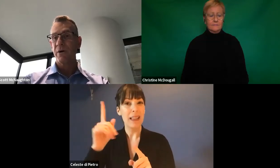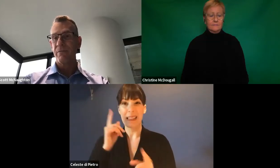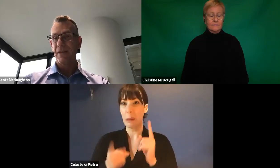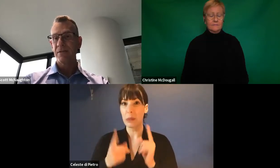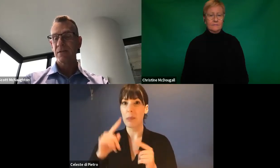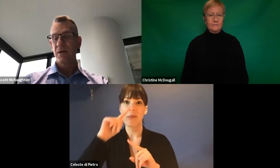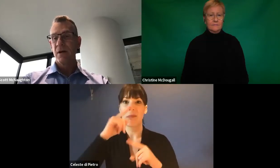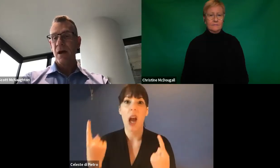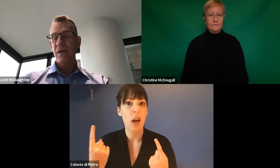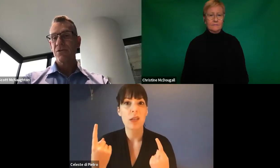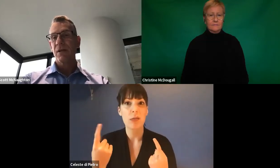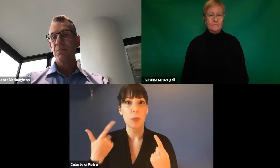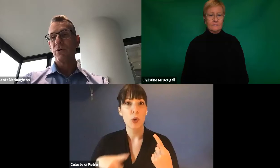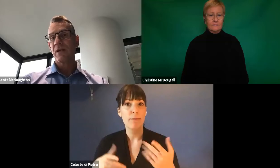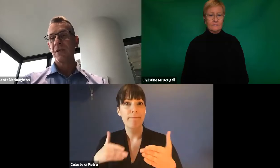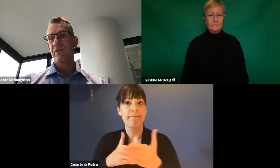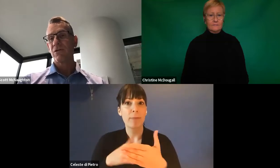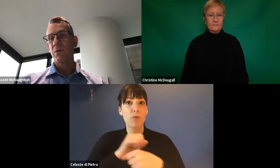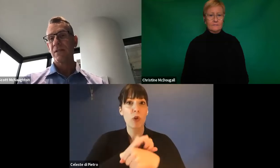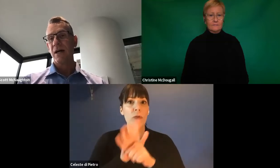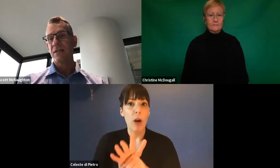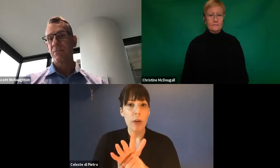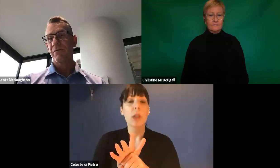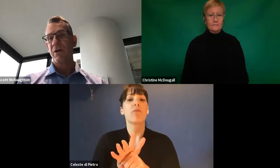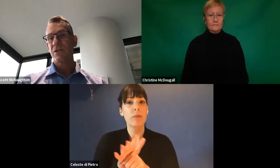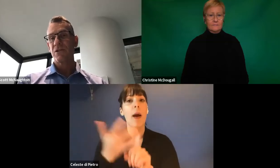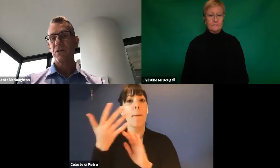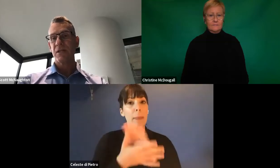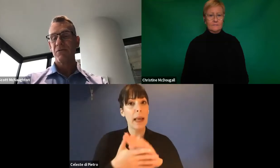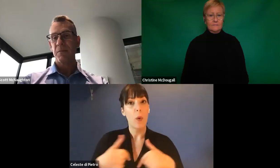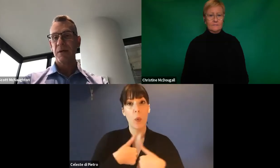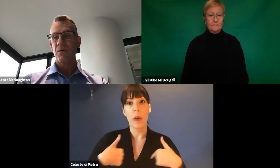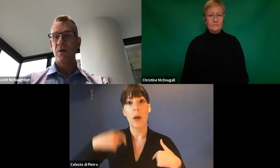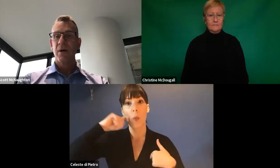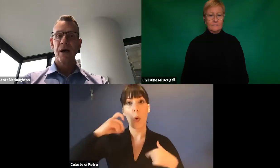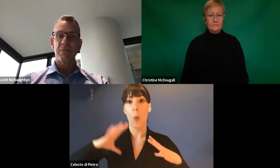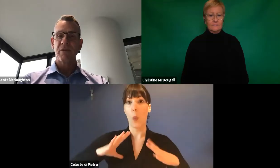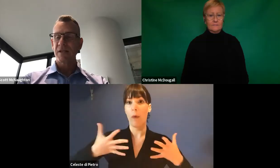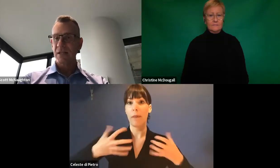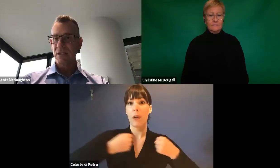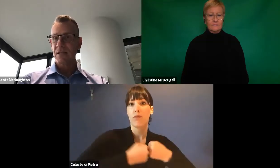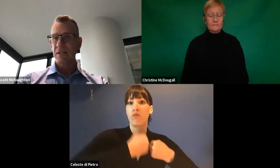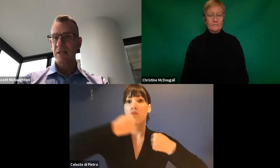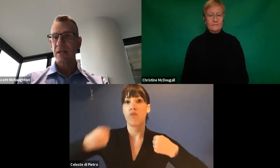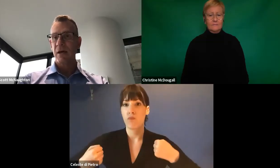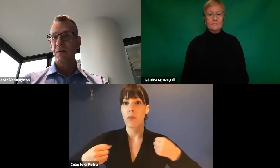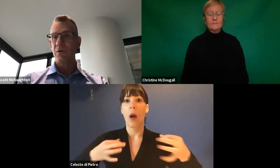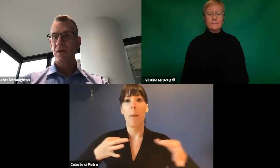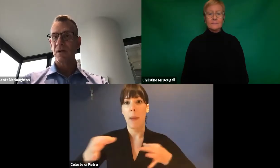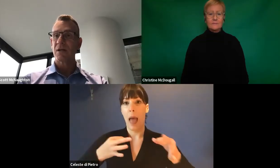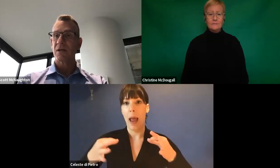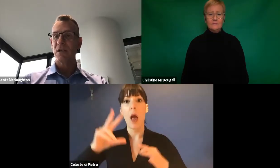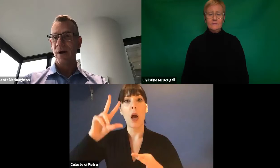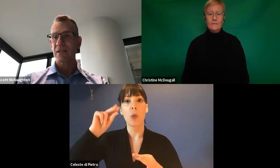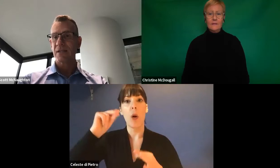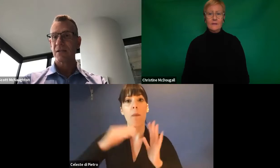by 12 months. And that's a really important initiative because what it does, it provides certainty for people, provides consistency that people